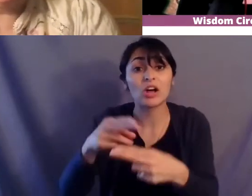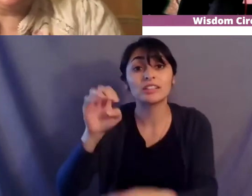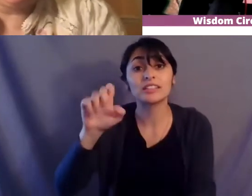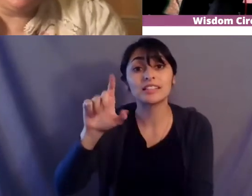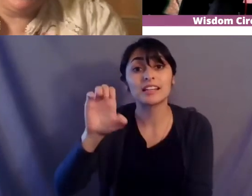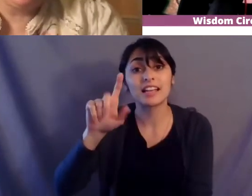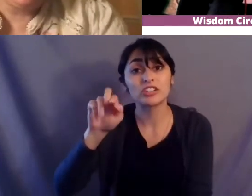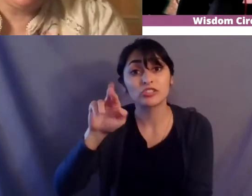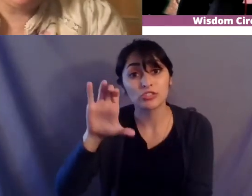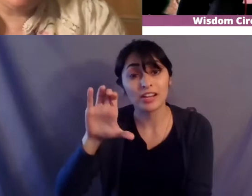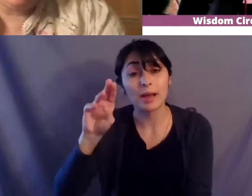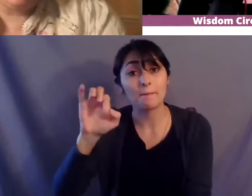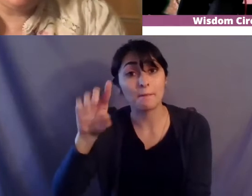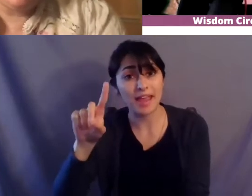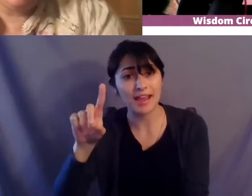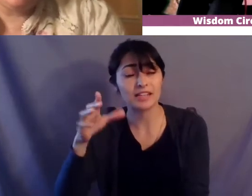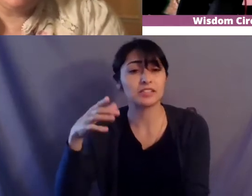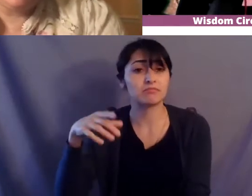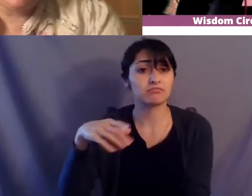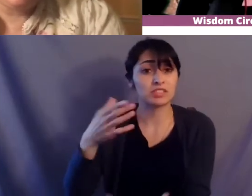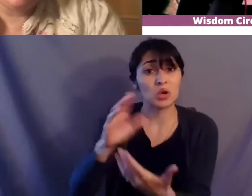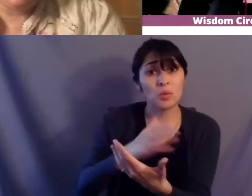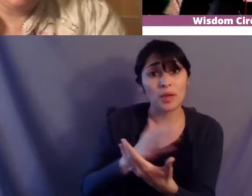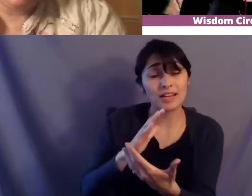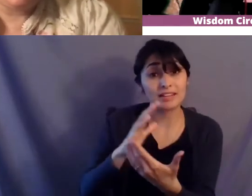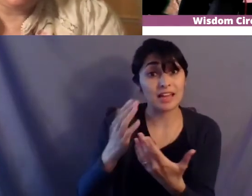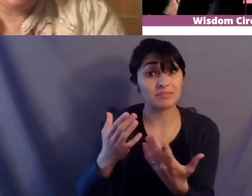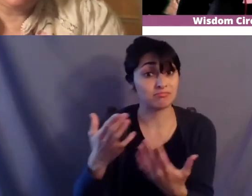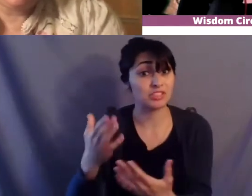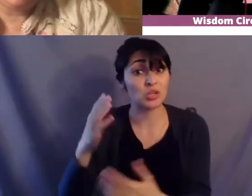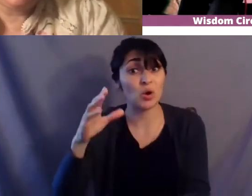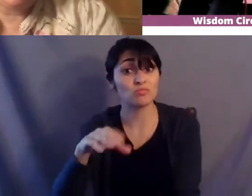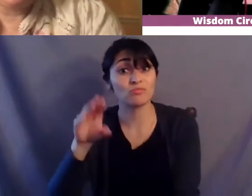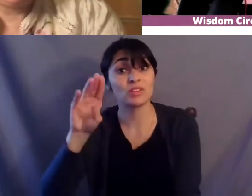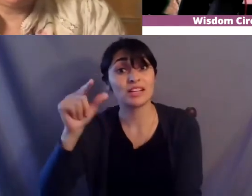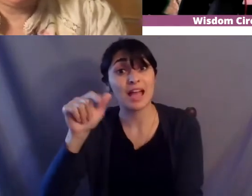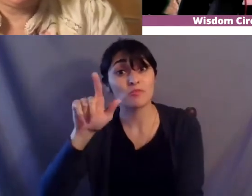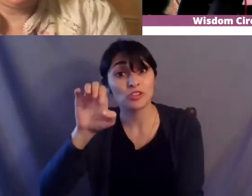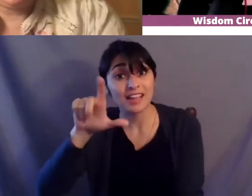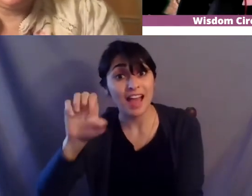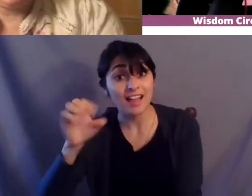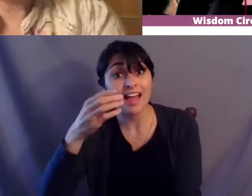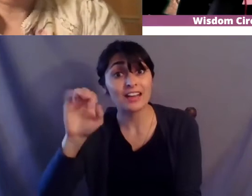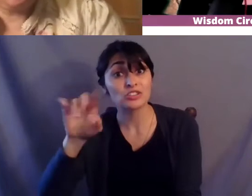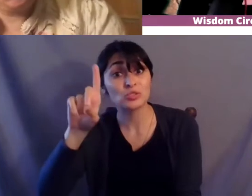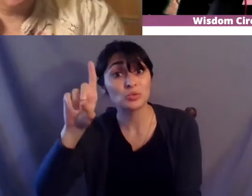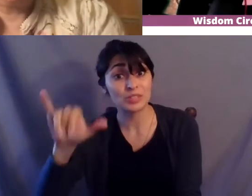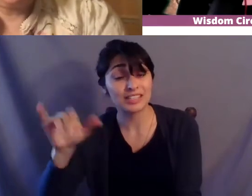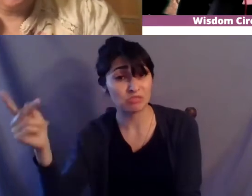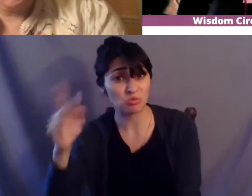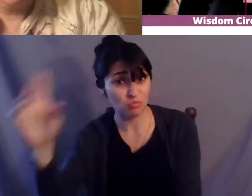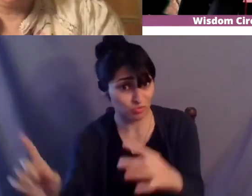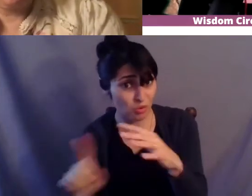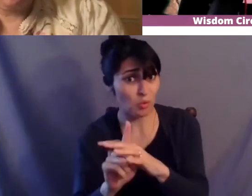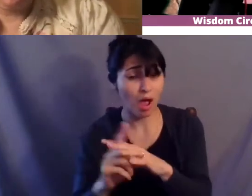behold gabby and judy shapiro showed up and we became really lifelong friends from that evening